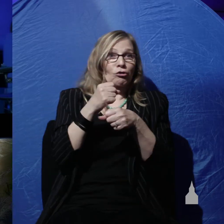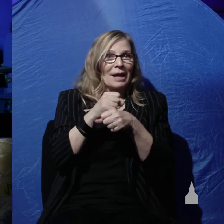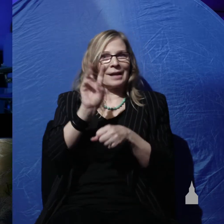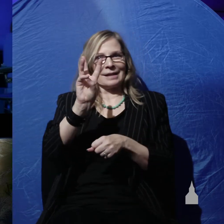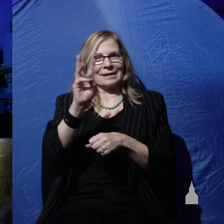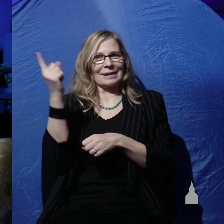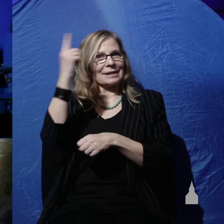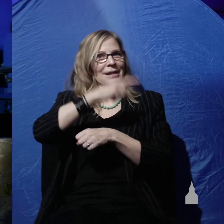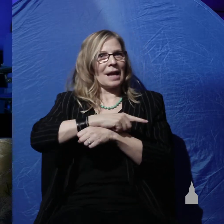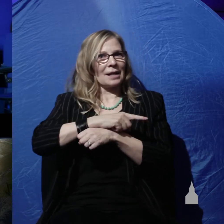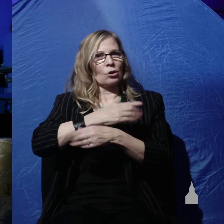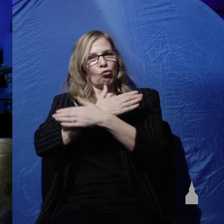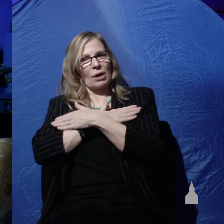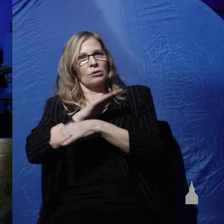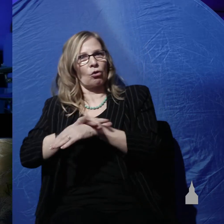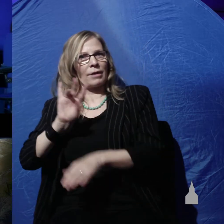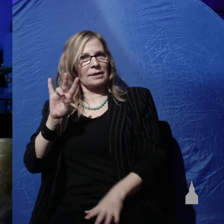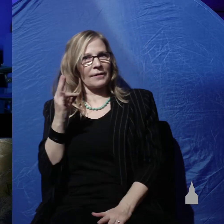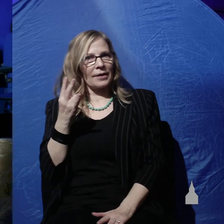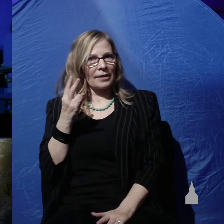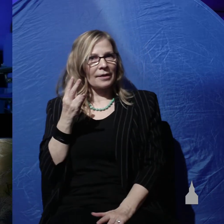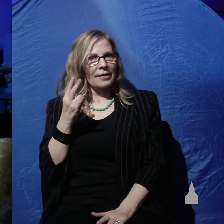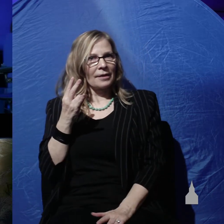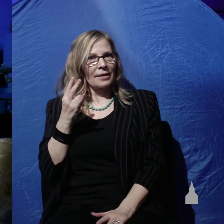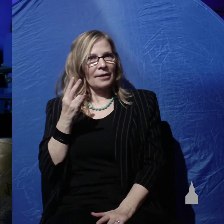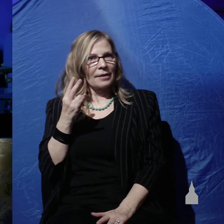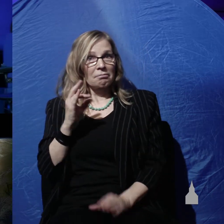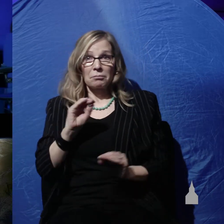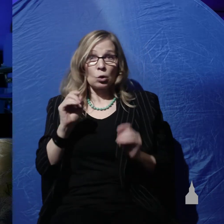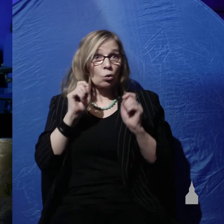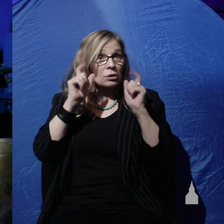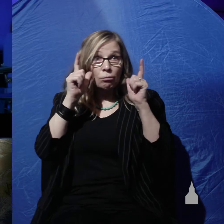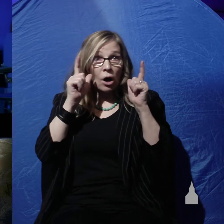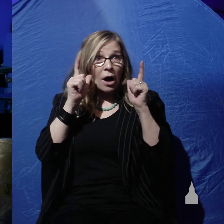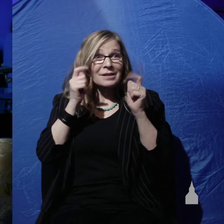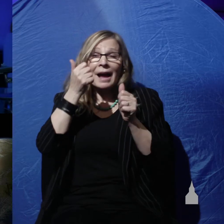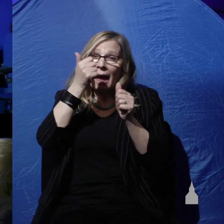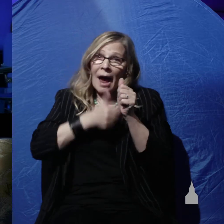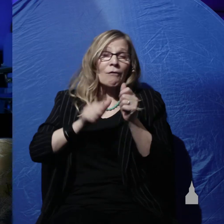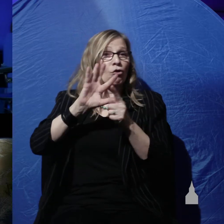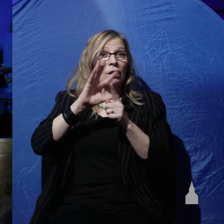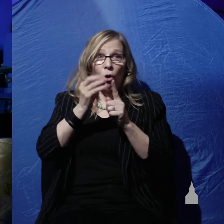and rested on the seventh. And so it's no surprise that every culture in the world has a seven-day week.